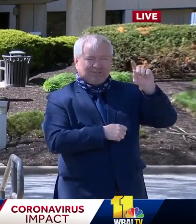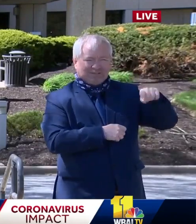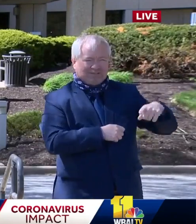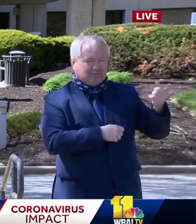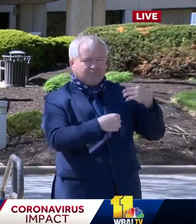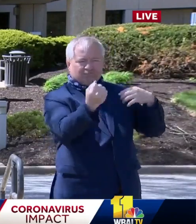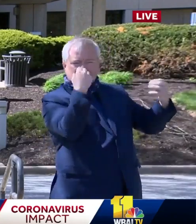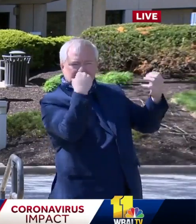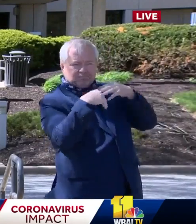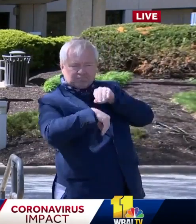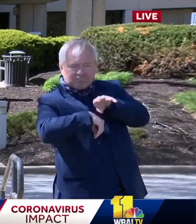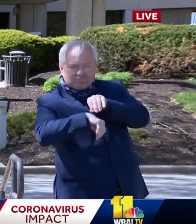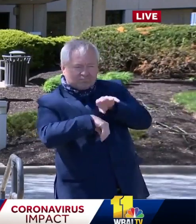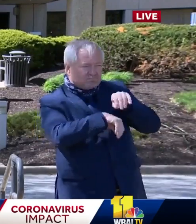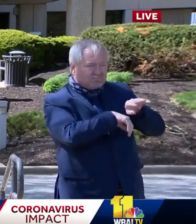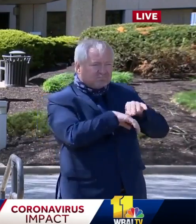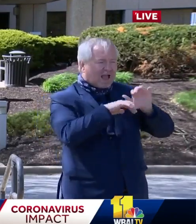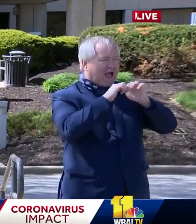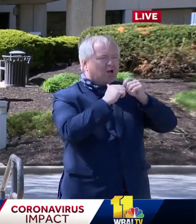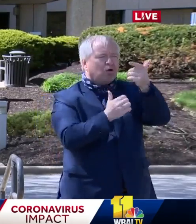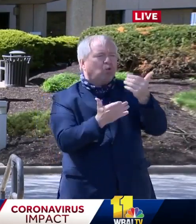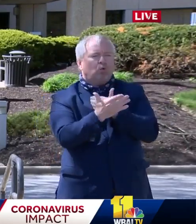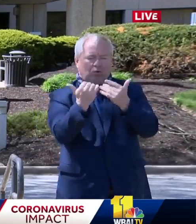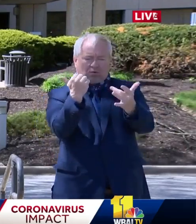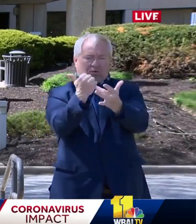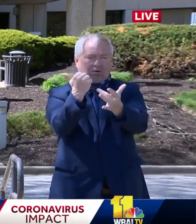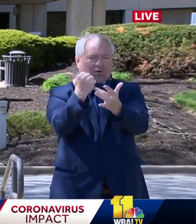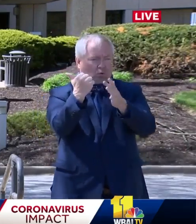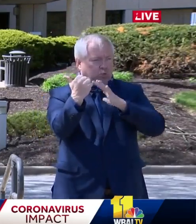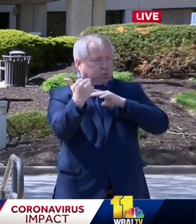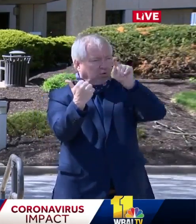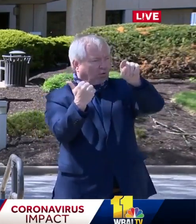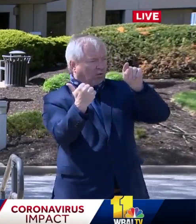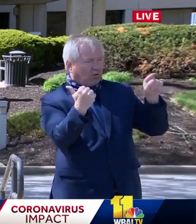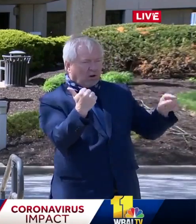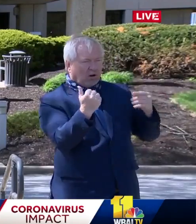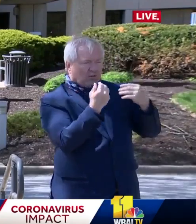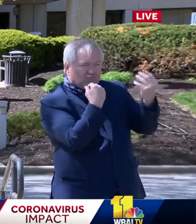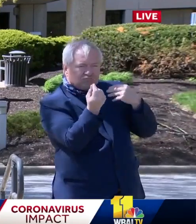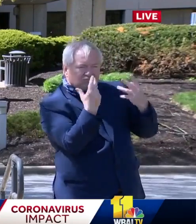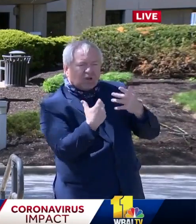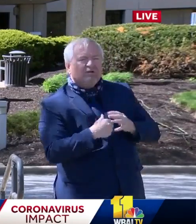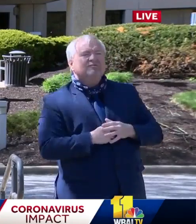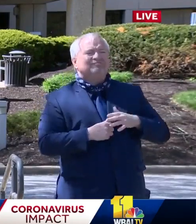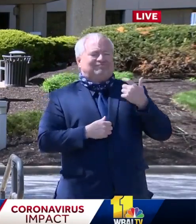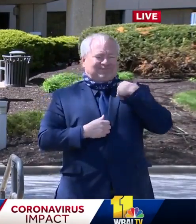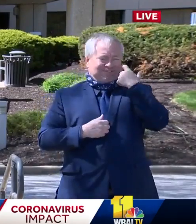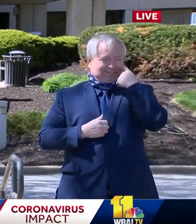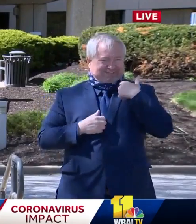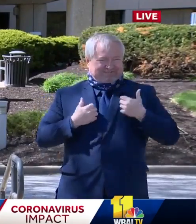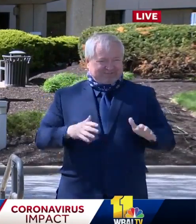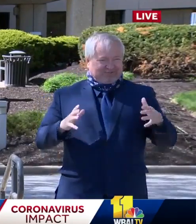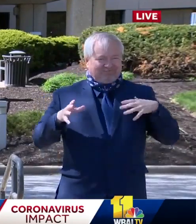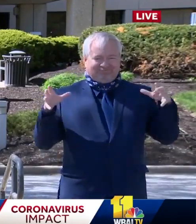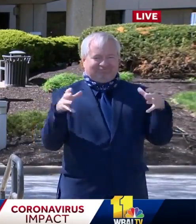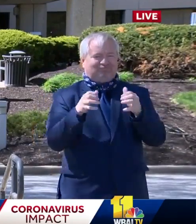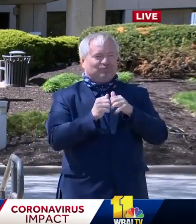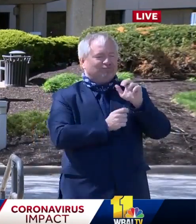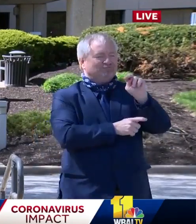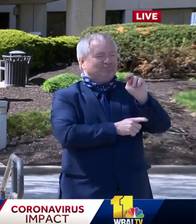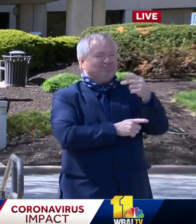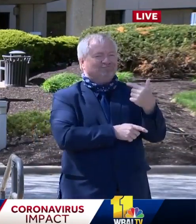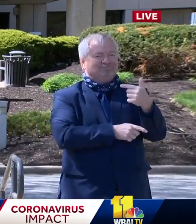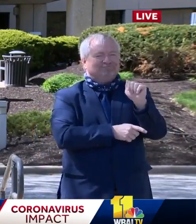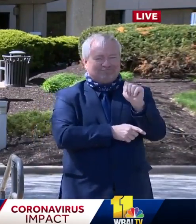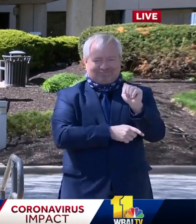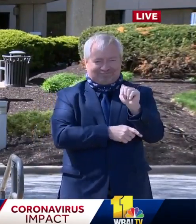I just completed another call today, our 16th call with the nation's governors, and as the chairman of the NGA, I